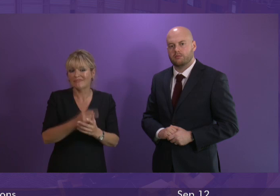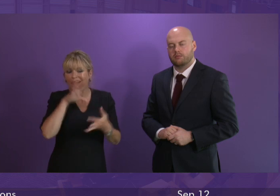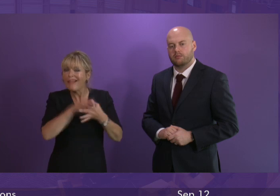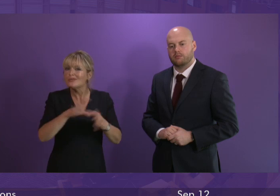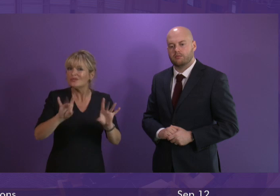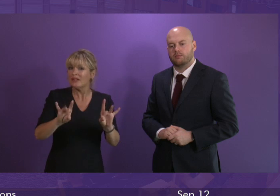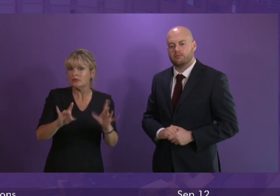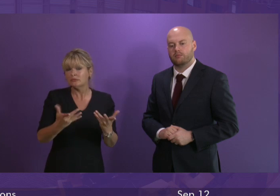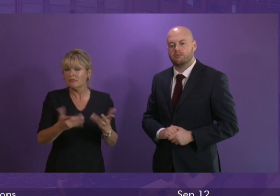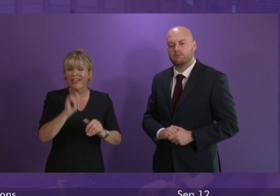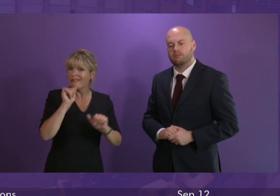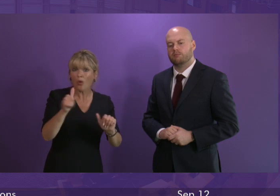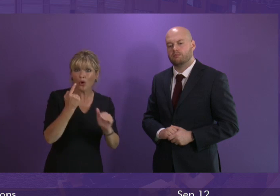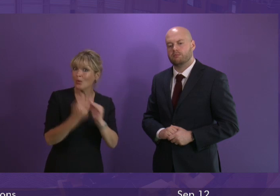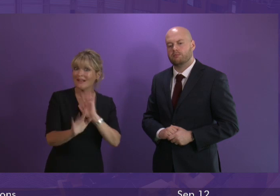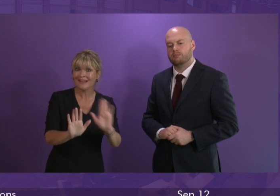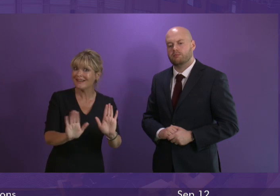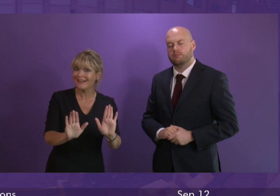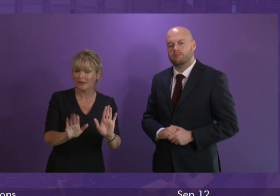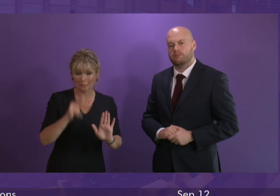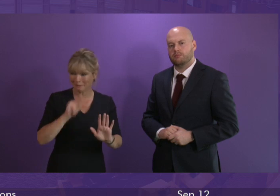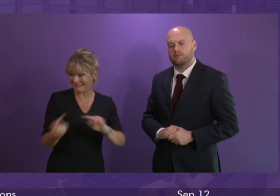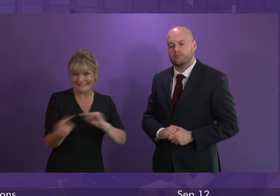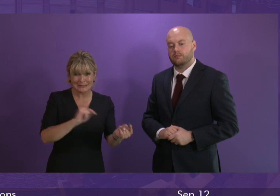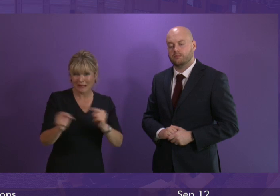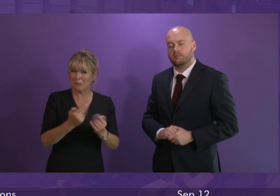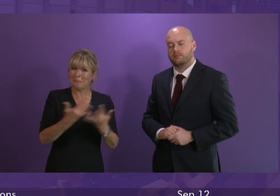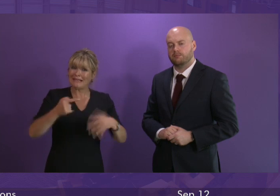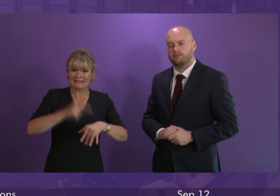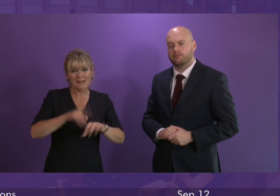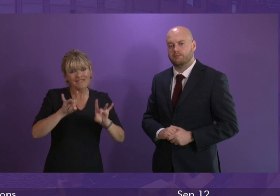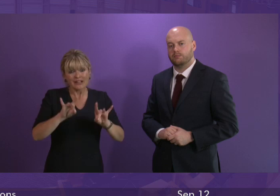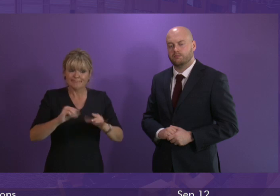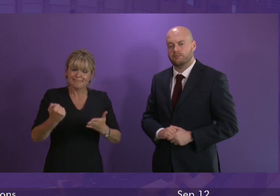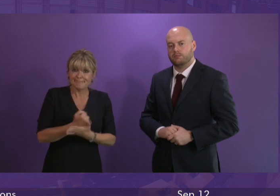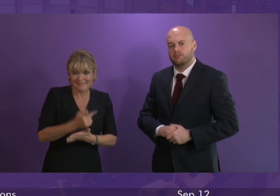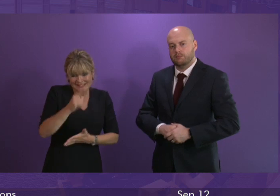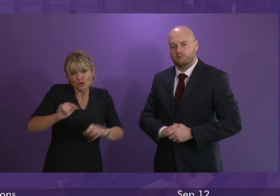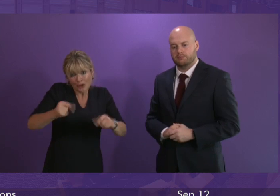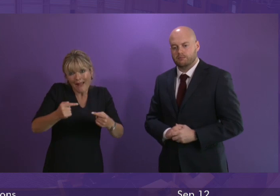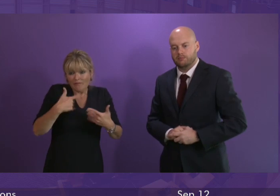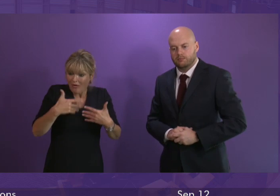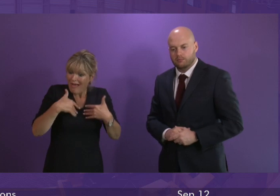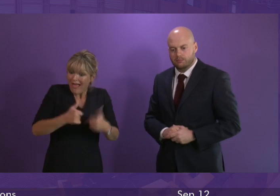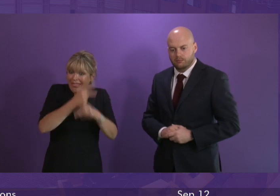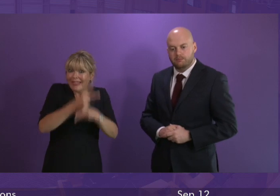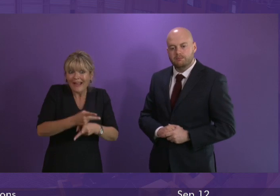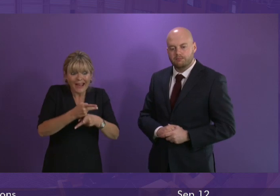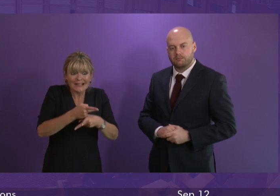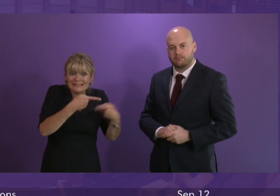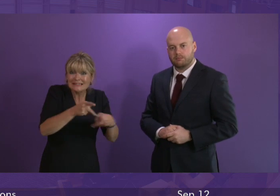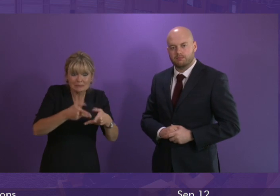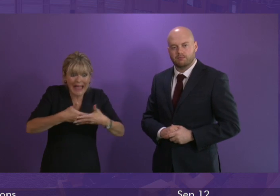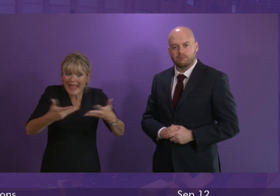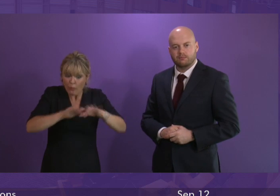infection which are not unique infection as we've debated in this chamber before unfortunately is a challenge for health care systems across the world